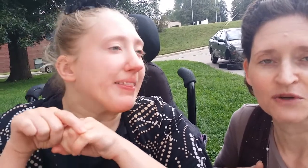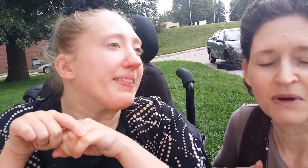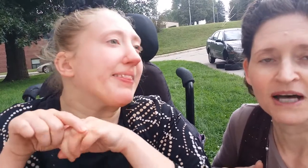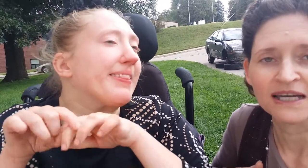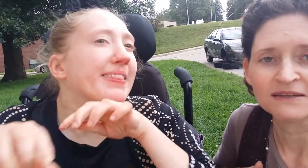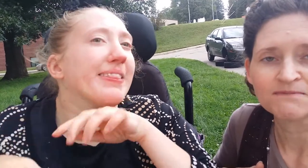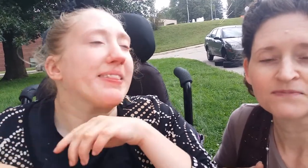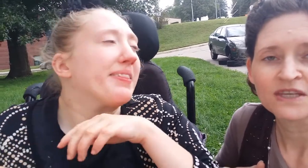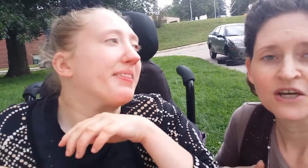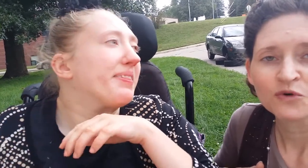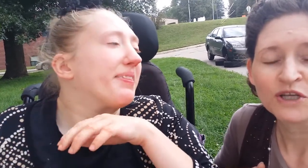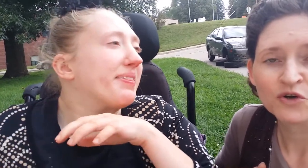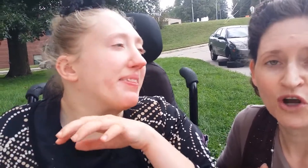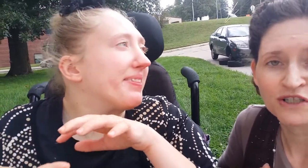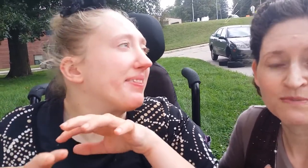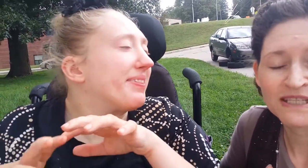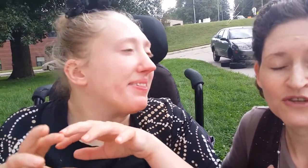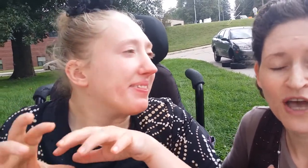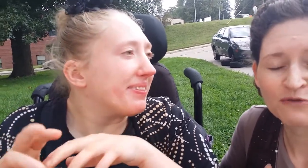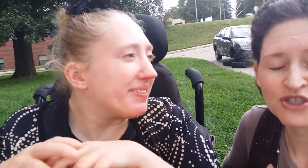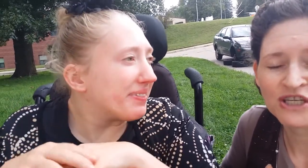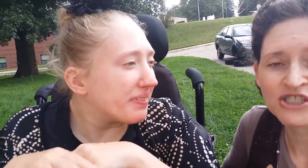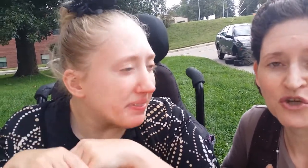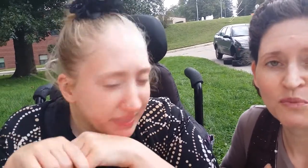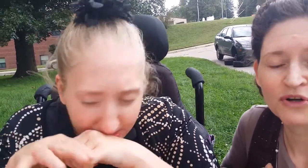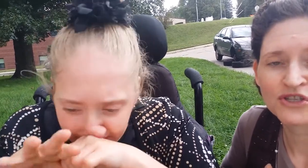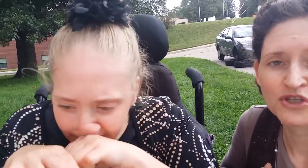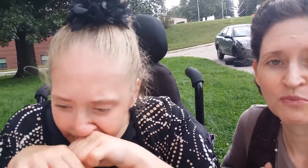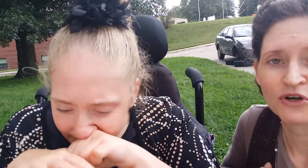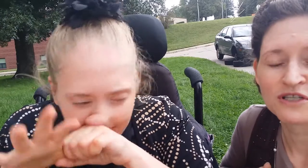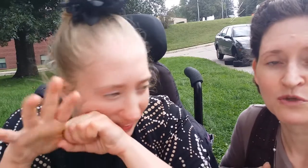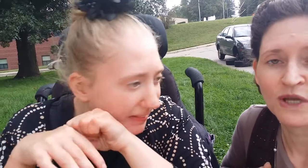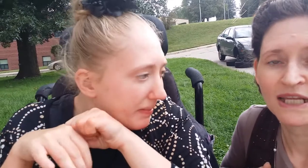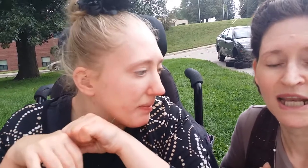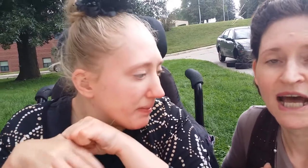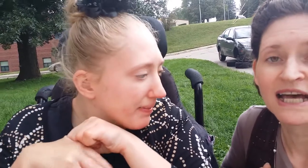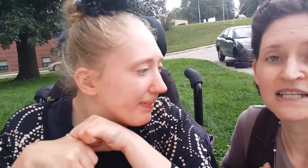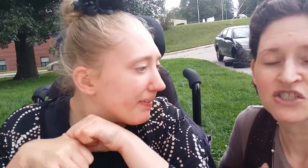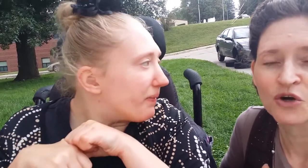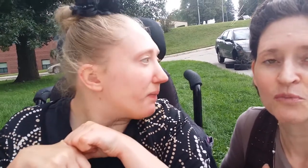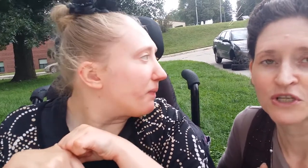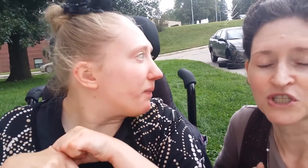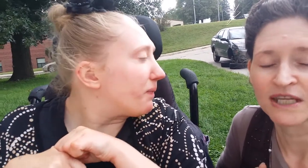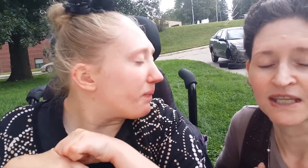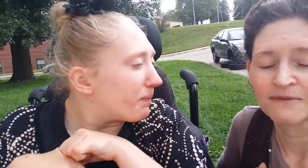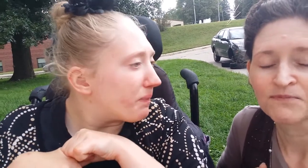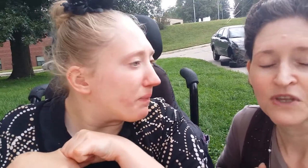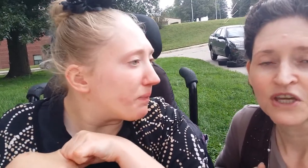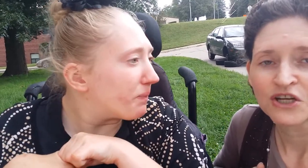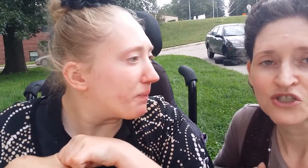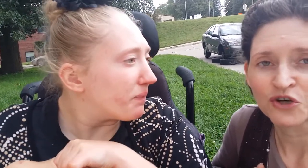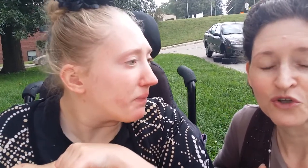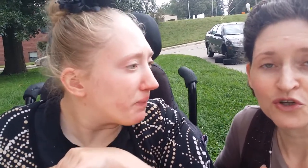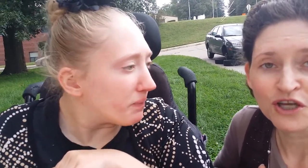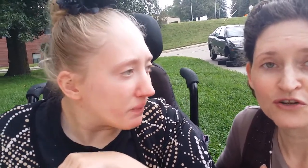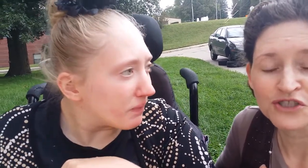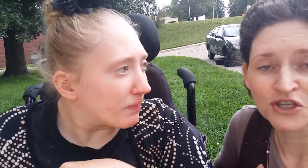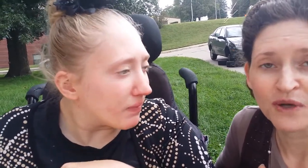my rental car to me. So, that was just super, super sweet. And I so appreciated that. So, kudos to